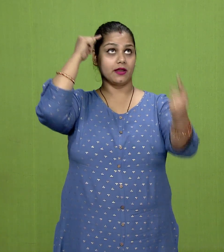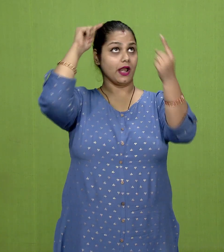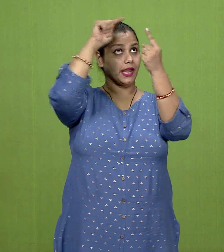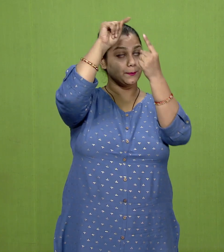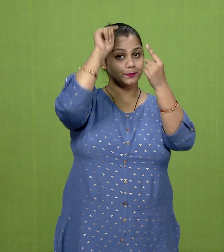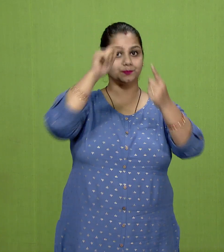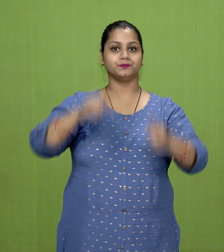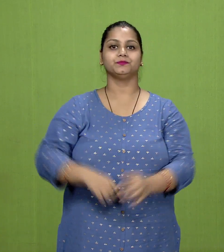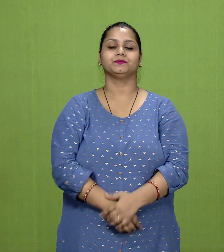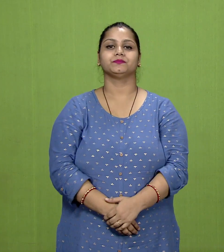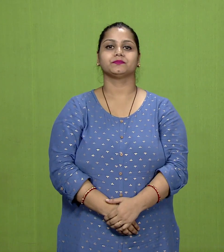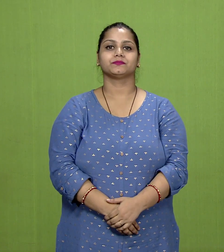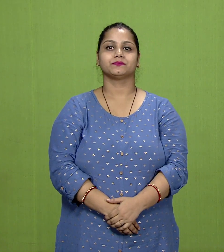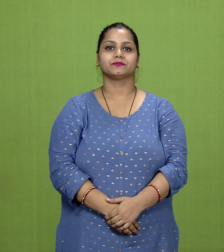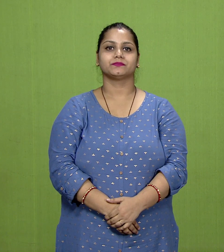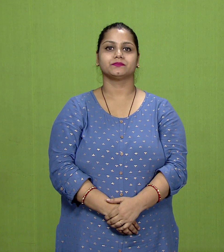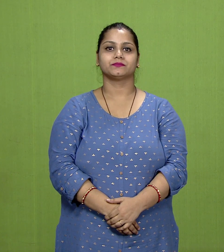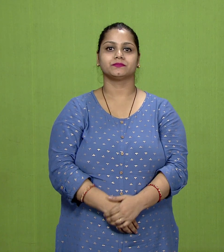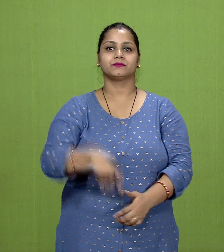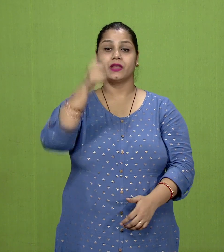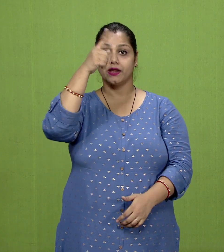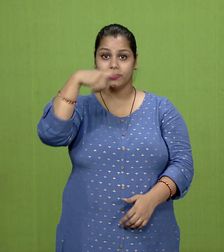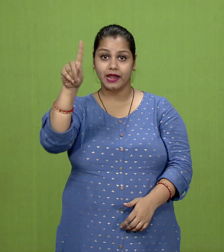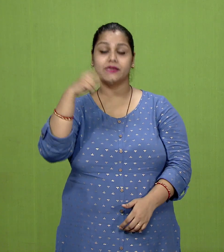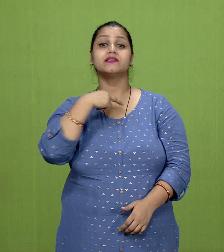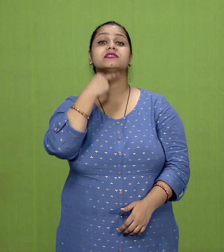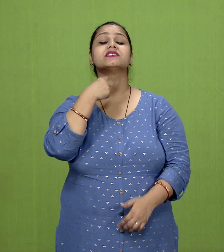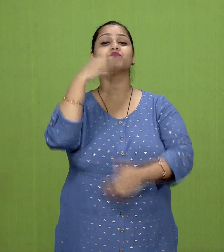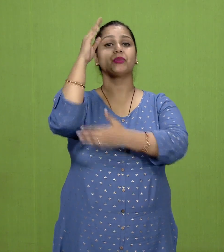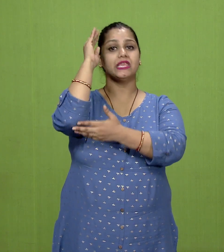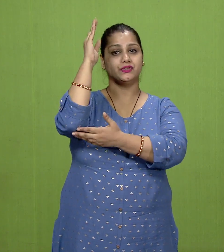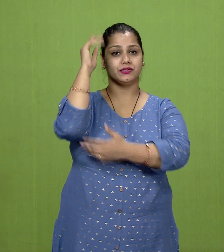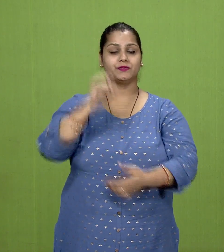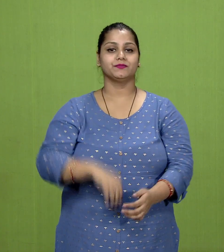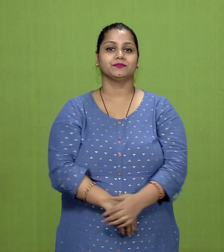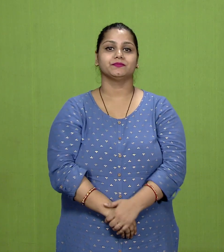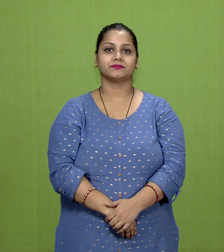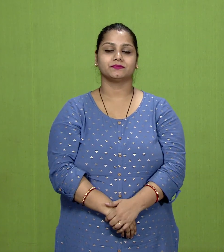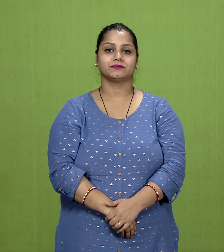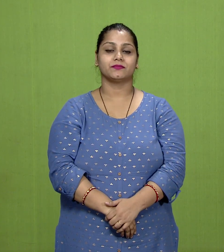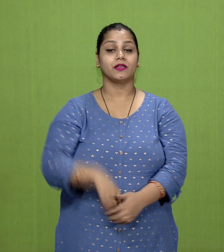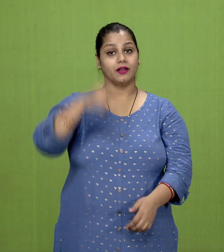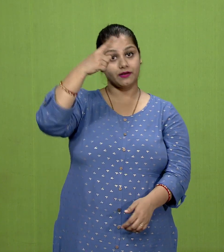right speech, right action,